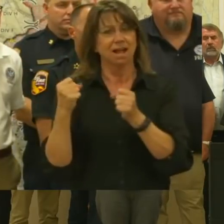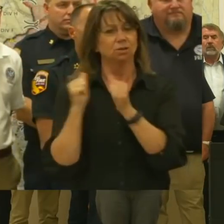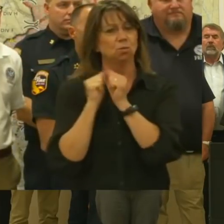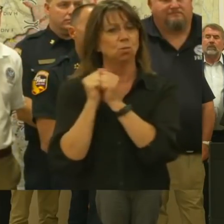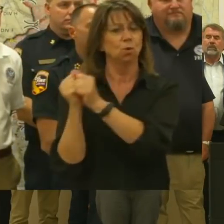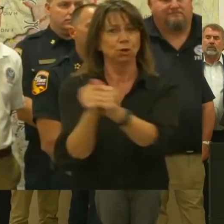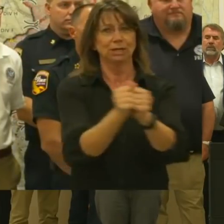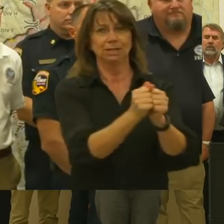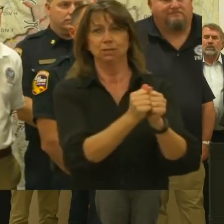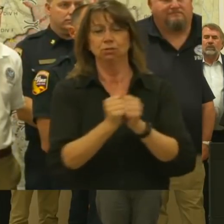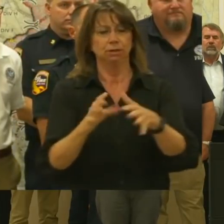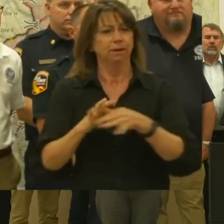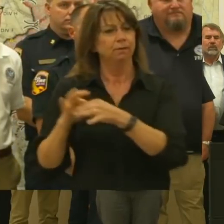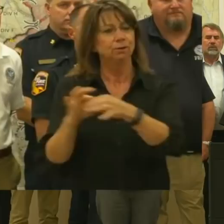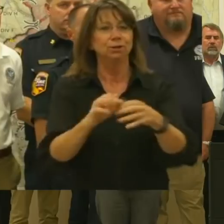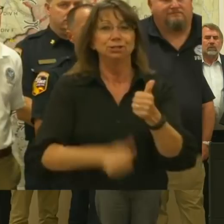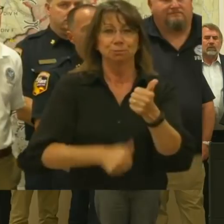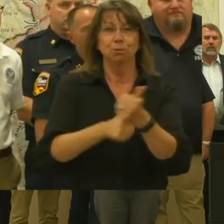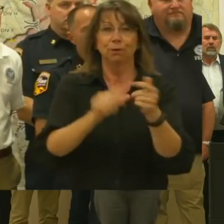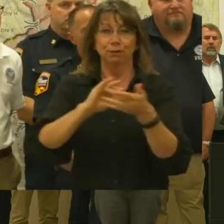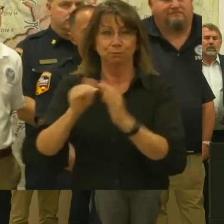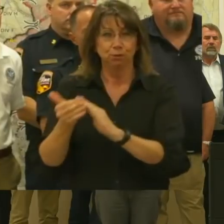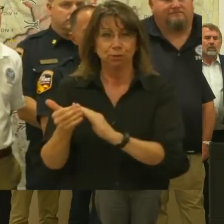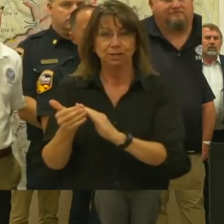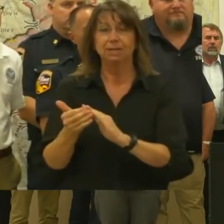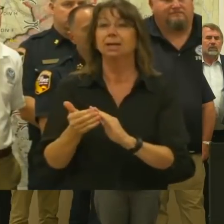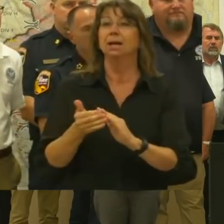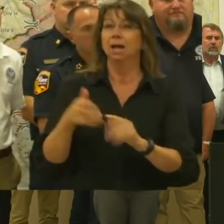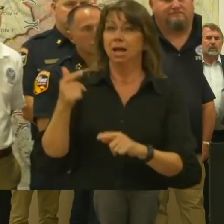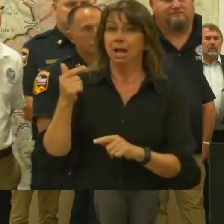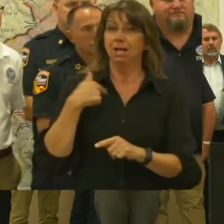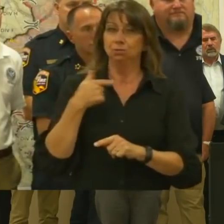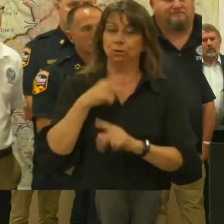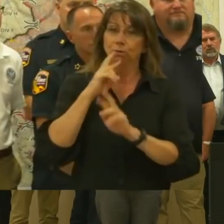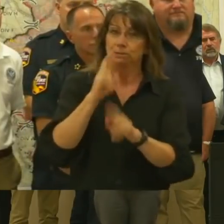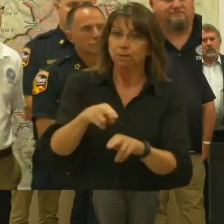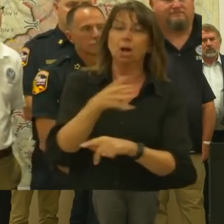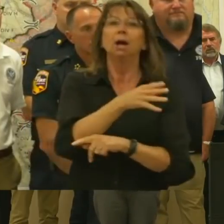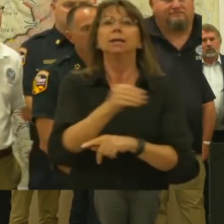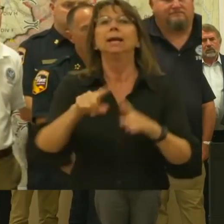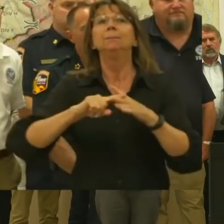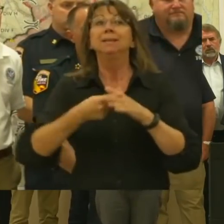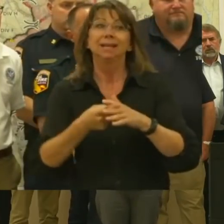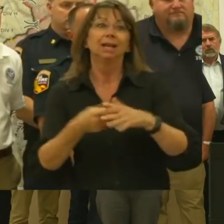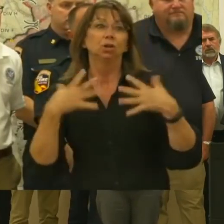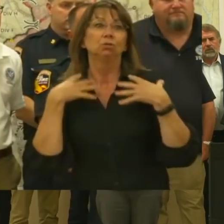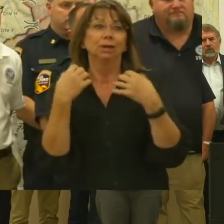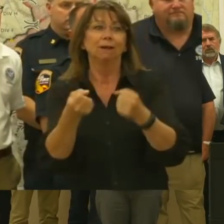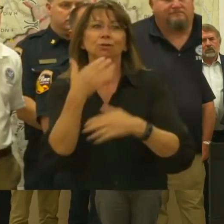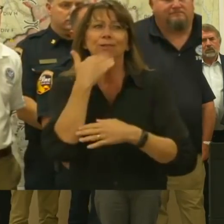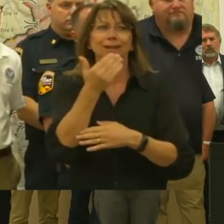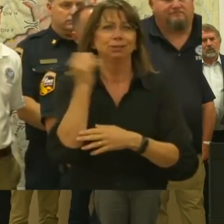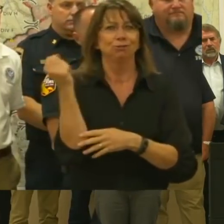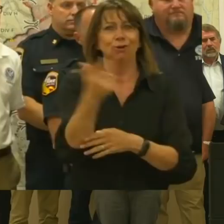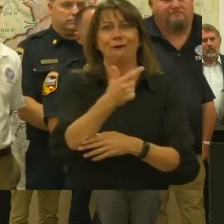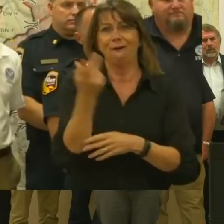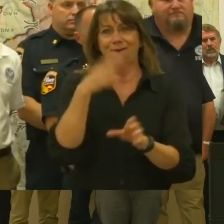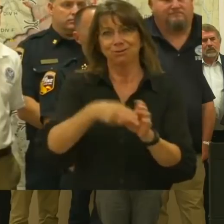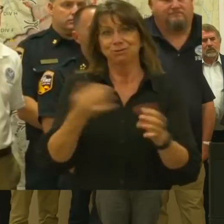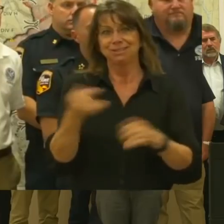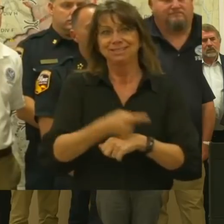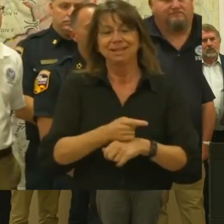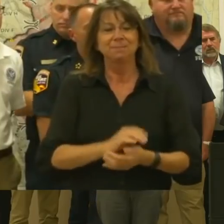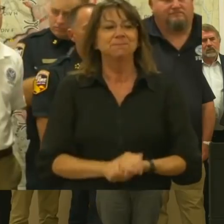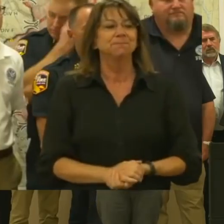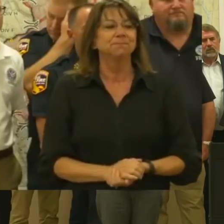to support the communities, both as we continue to respond as well as we begin the recovery. So thank you for everyone joining here today. I